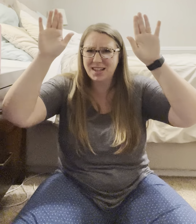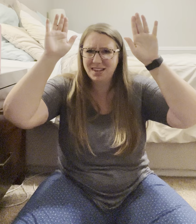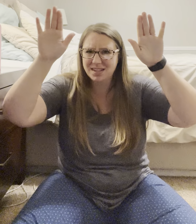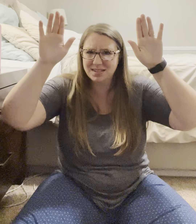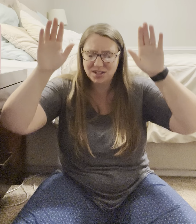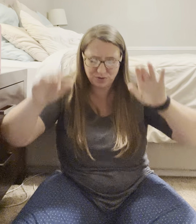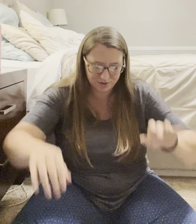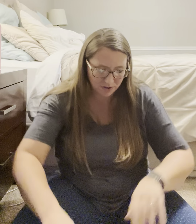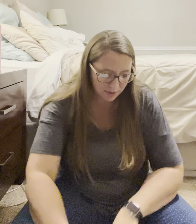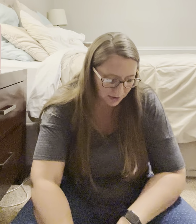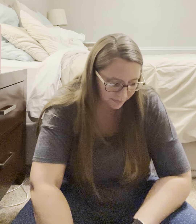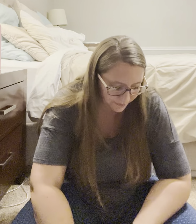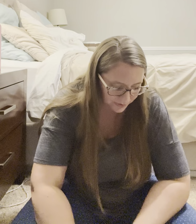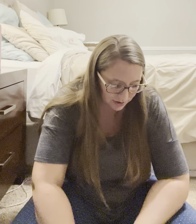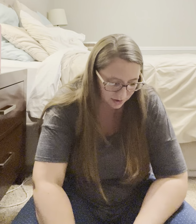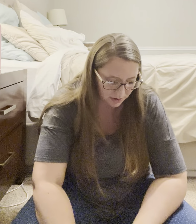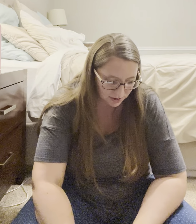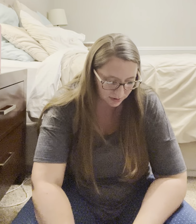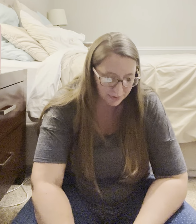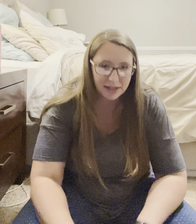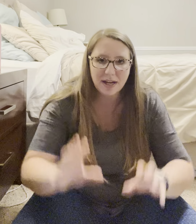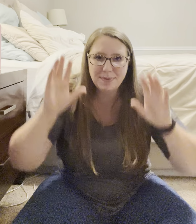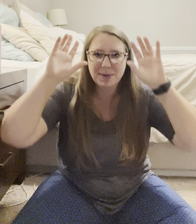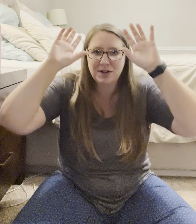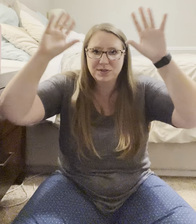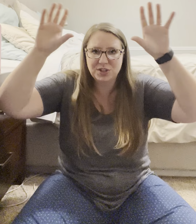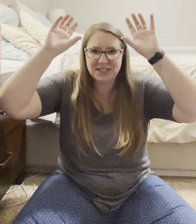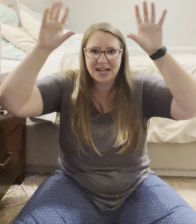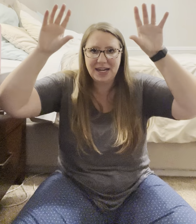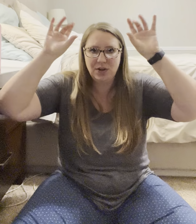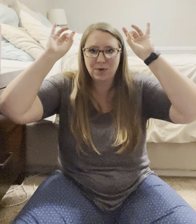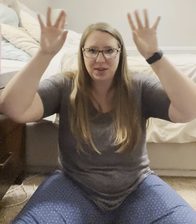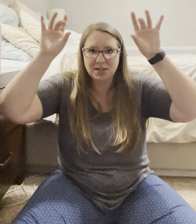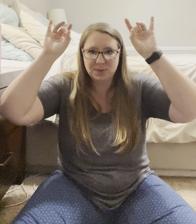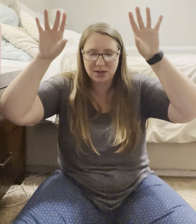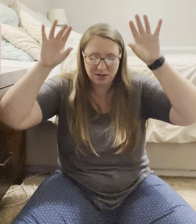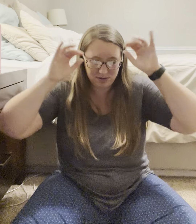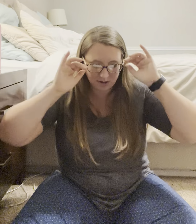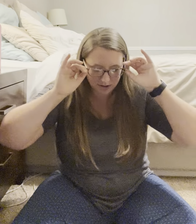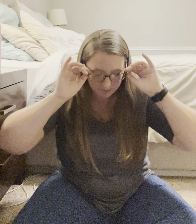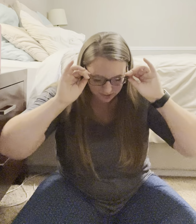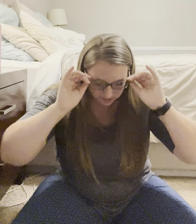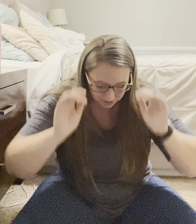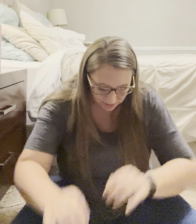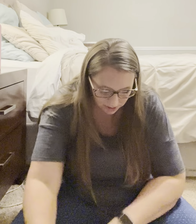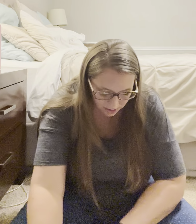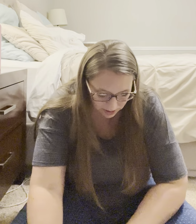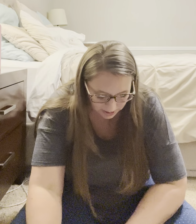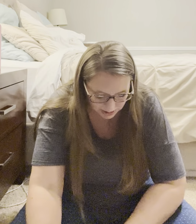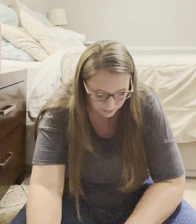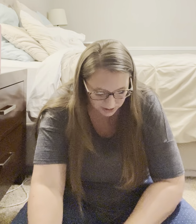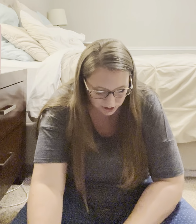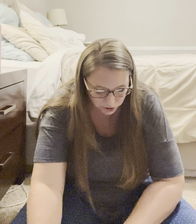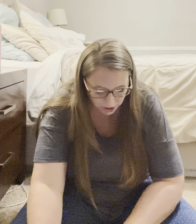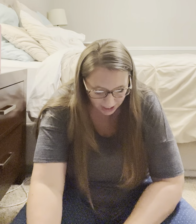I think this too for volleyball. But, I'd be better just studying or this one are good ones. Last one is track